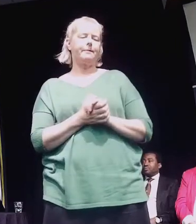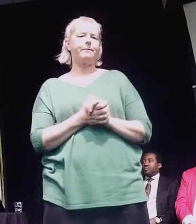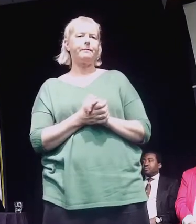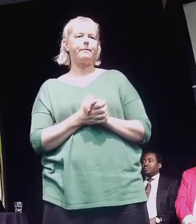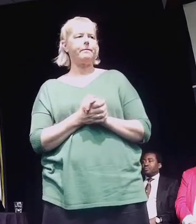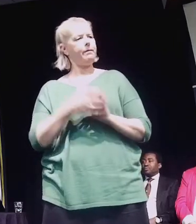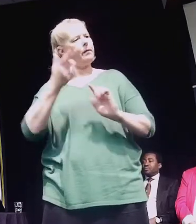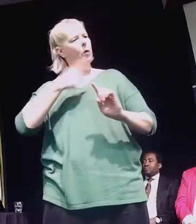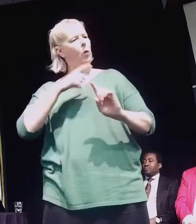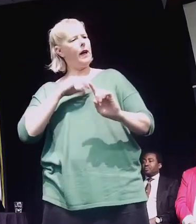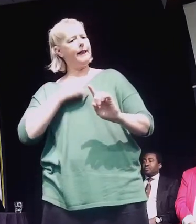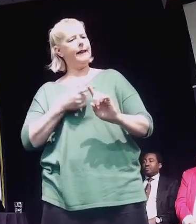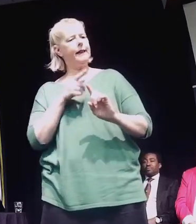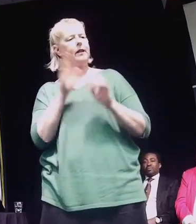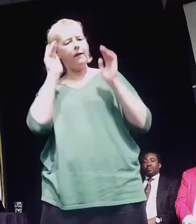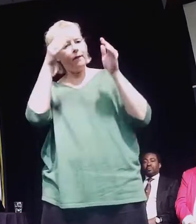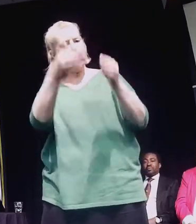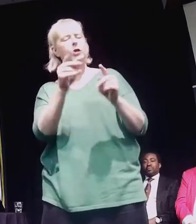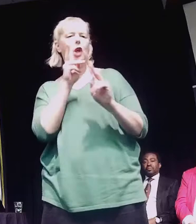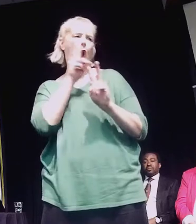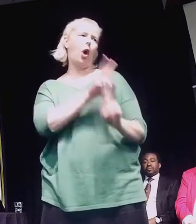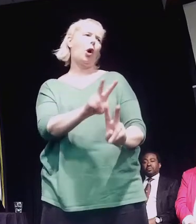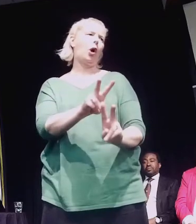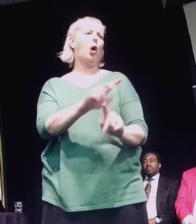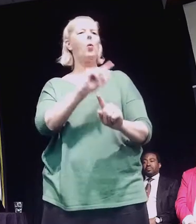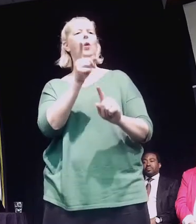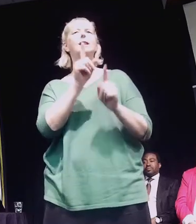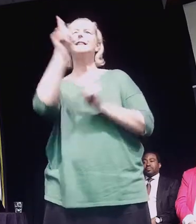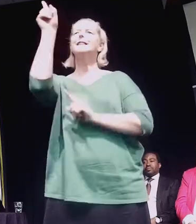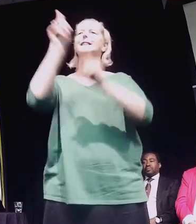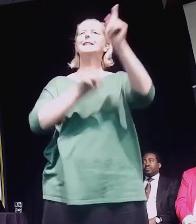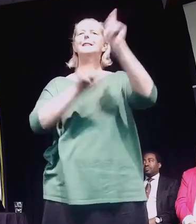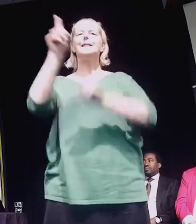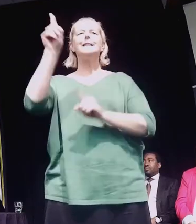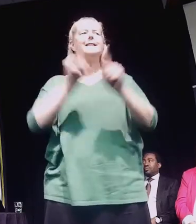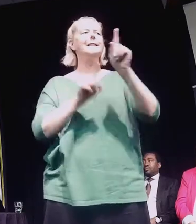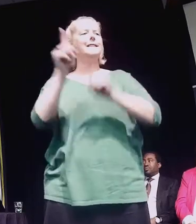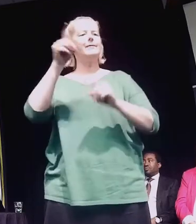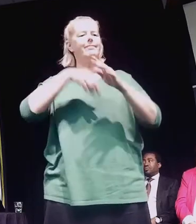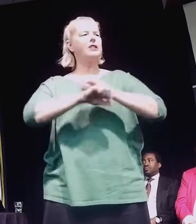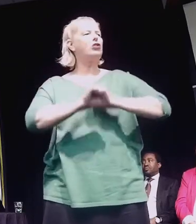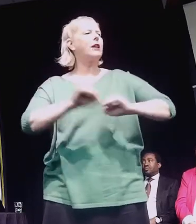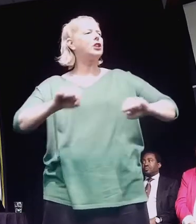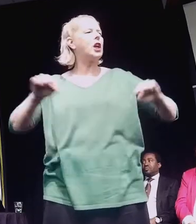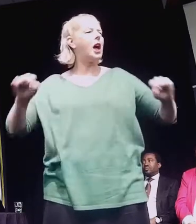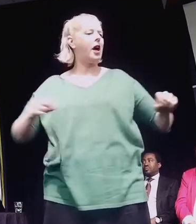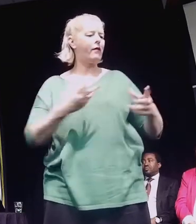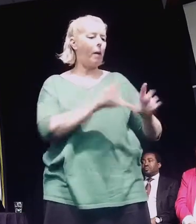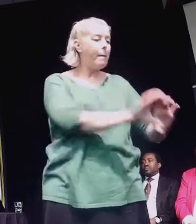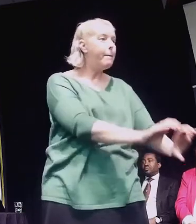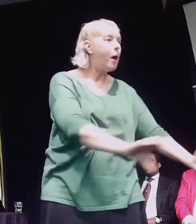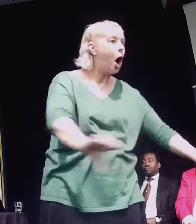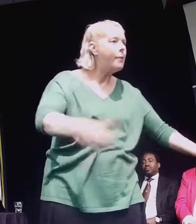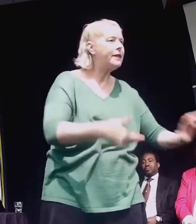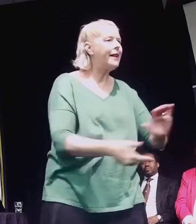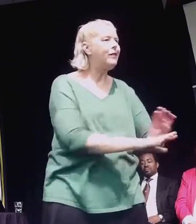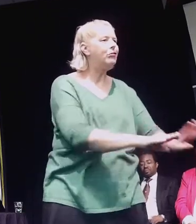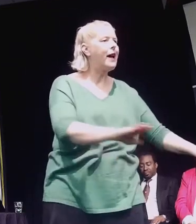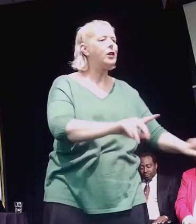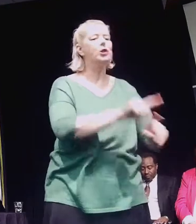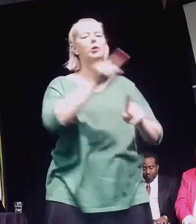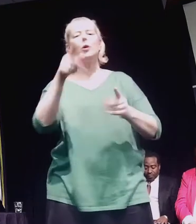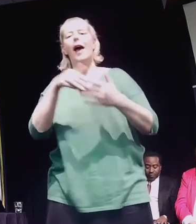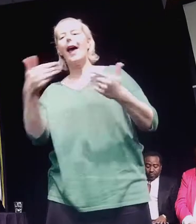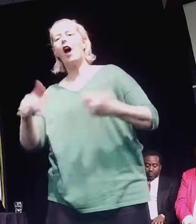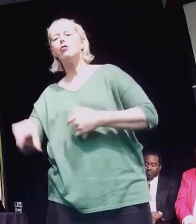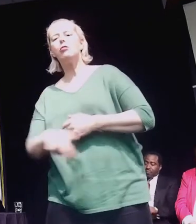focused look at what the city infrastructure is like, from the pipes to the roads, the way that we run our riverbanks. And for me, that will throw